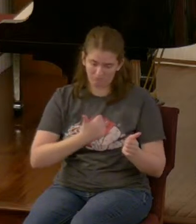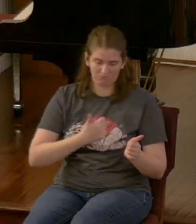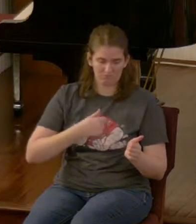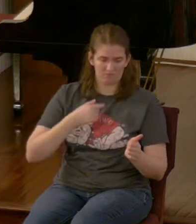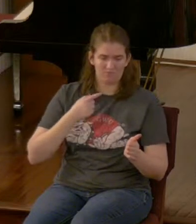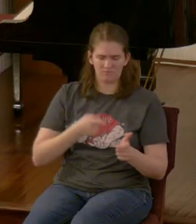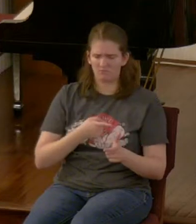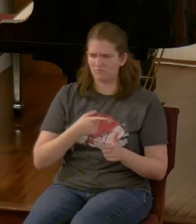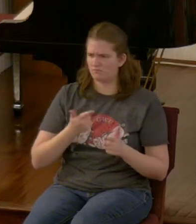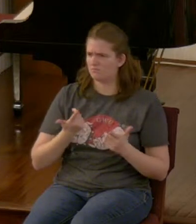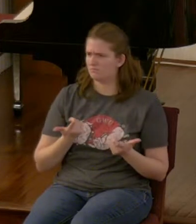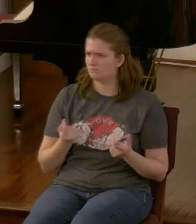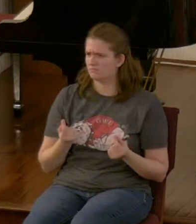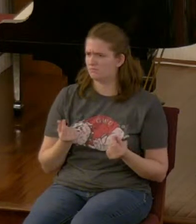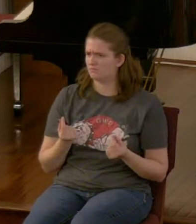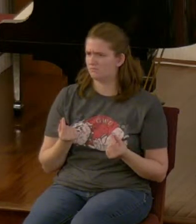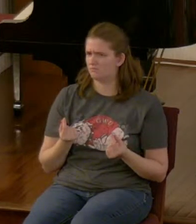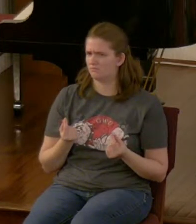deer